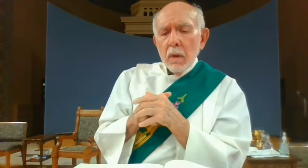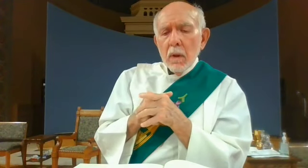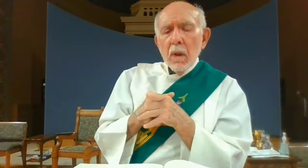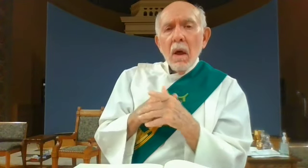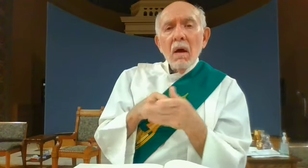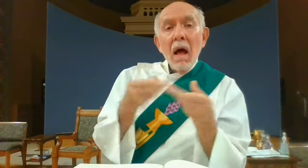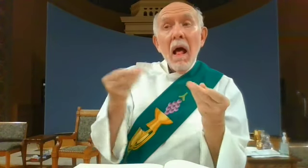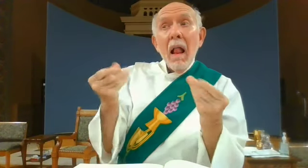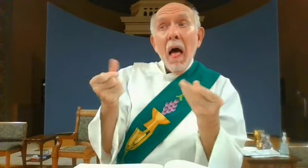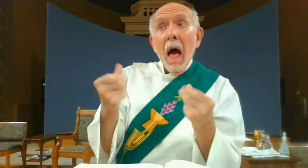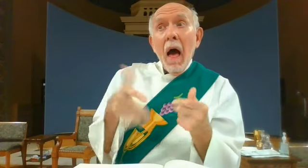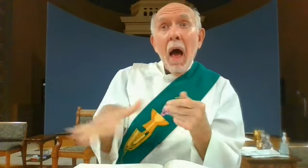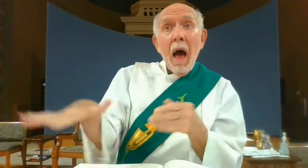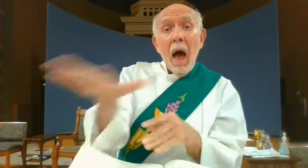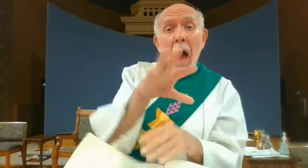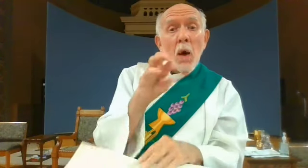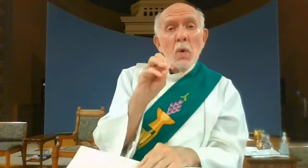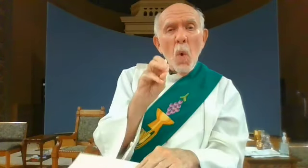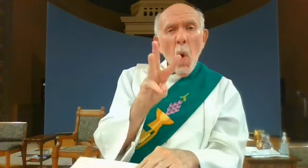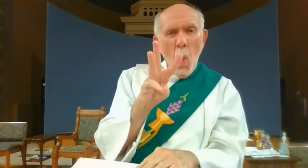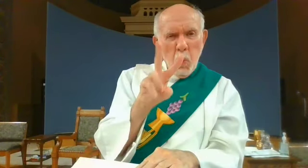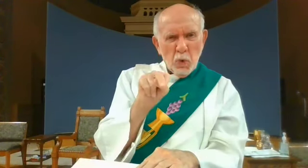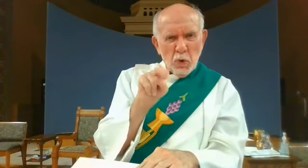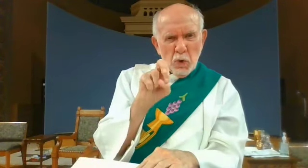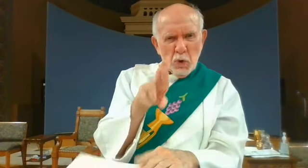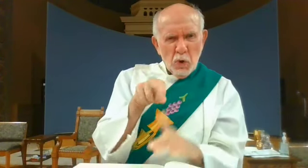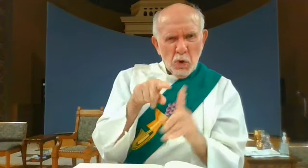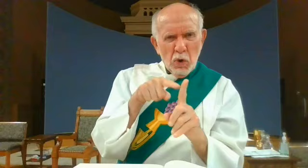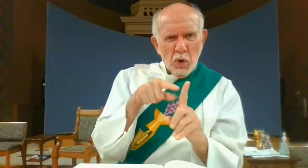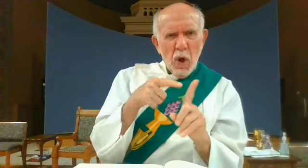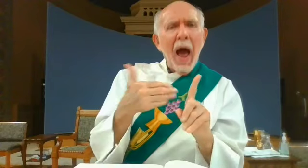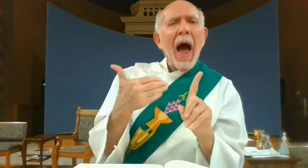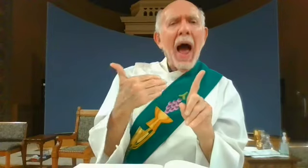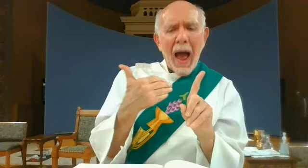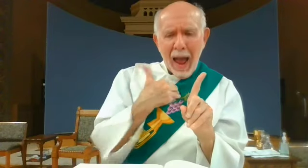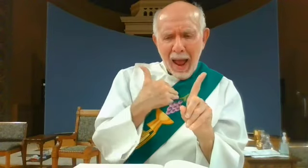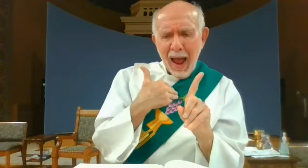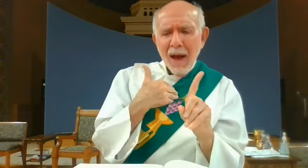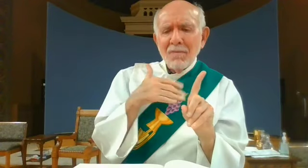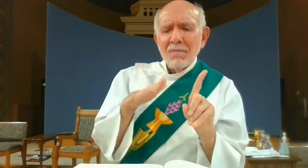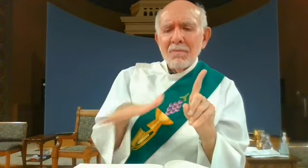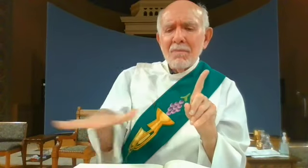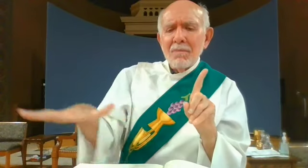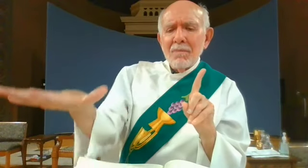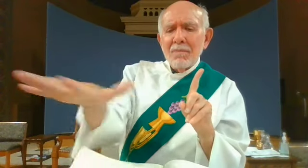there was a landowner who planted a vineyard